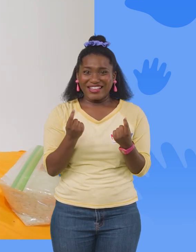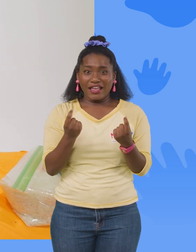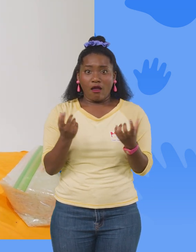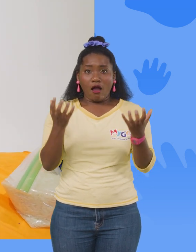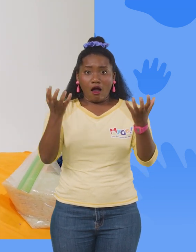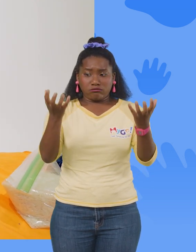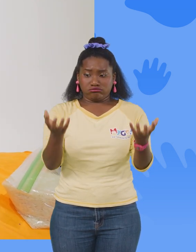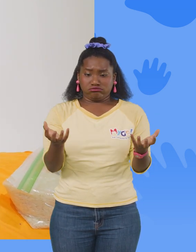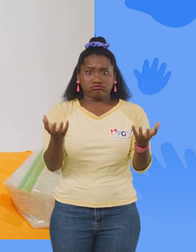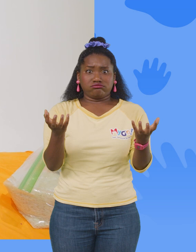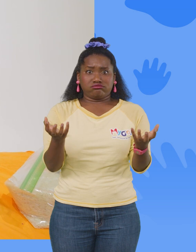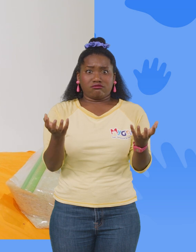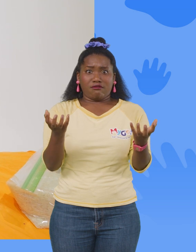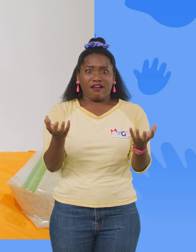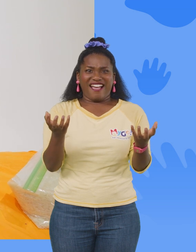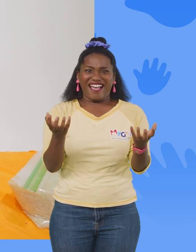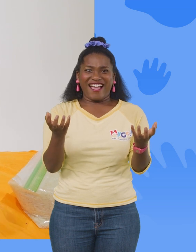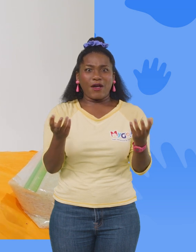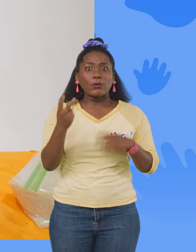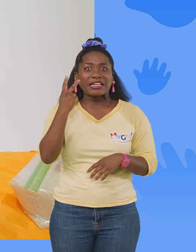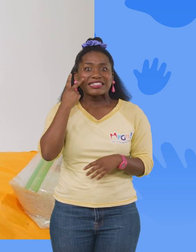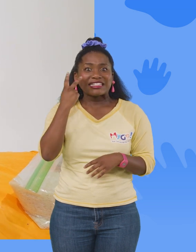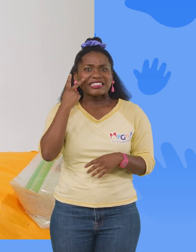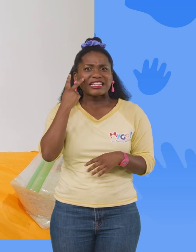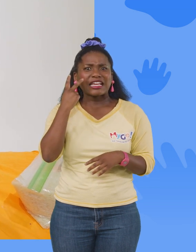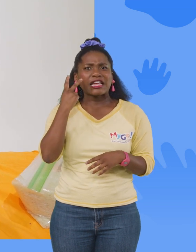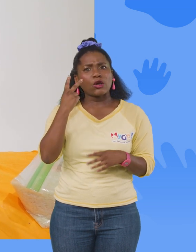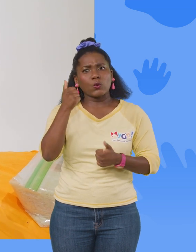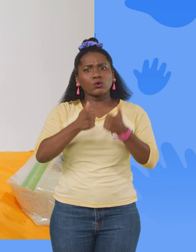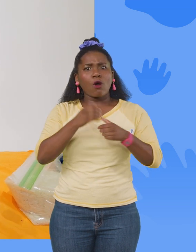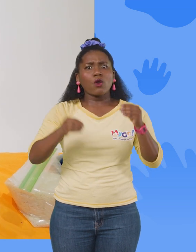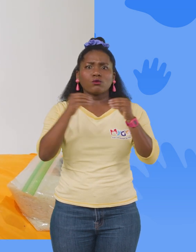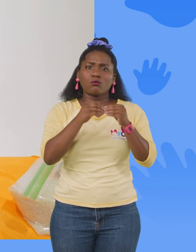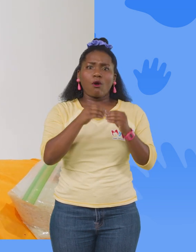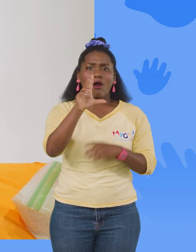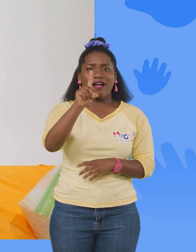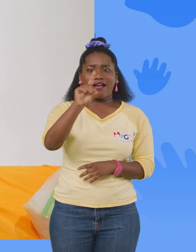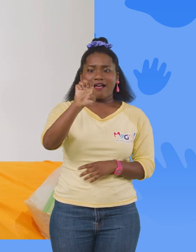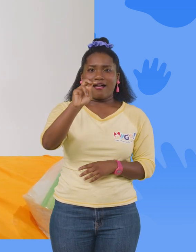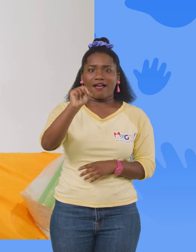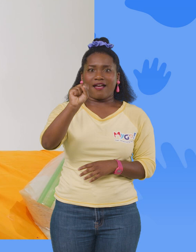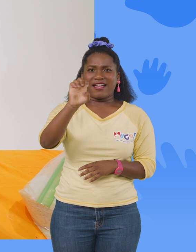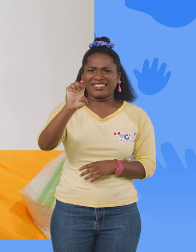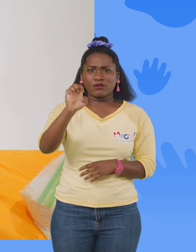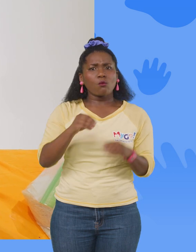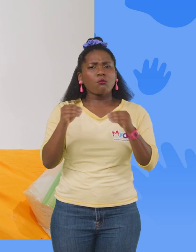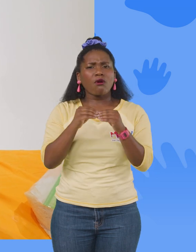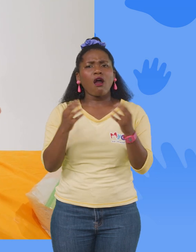and we get to see which one is more dense. Which one is heavier? Ready?